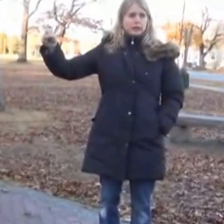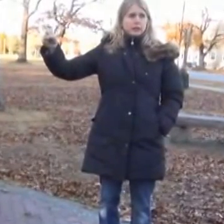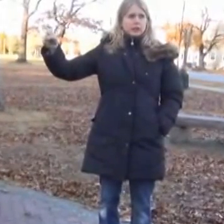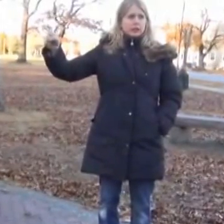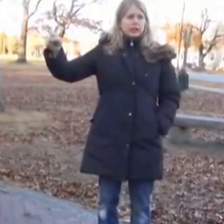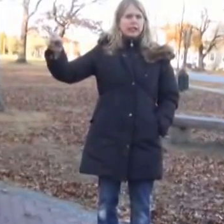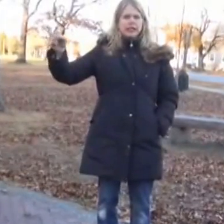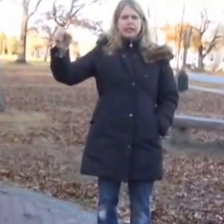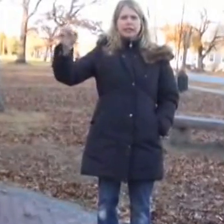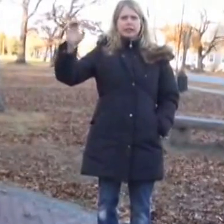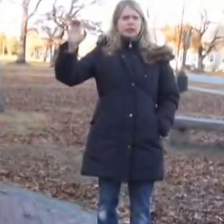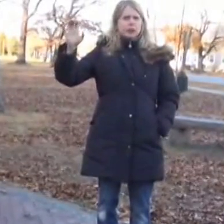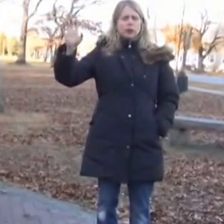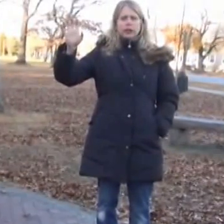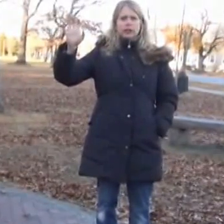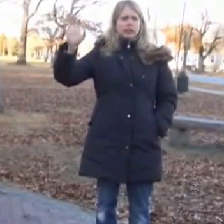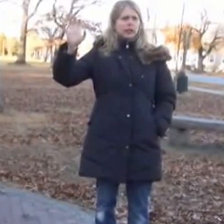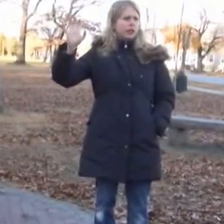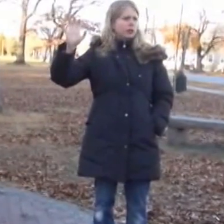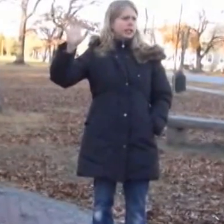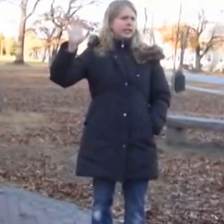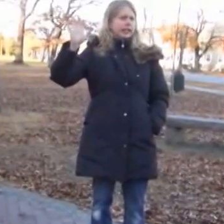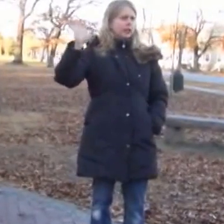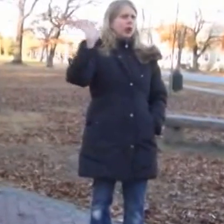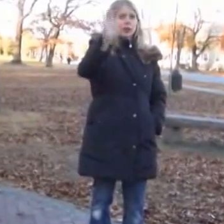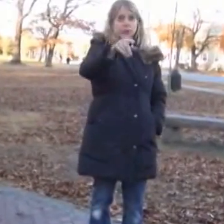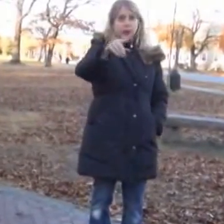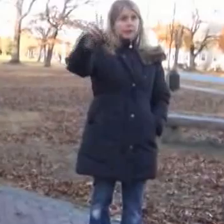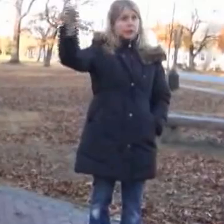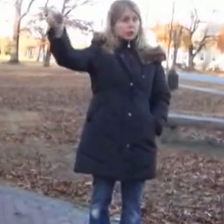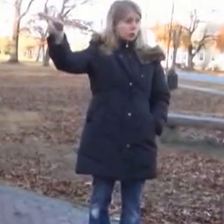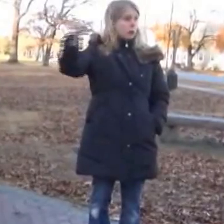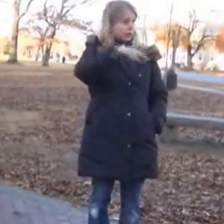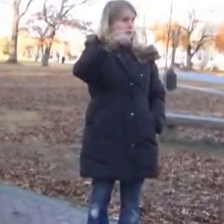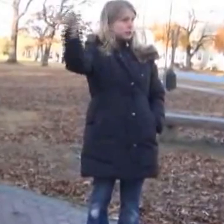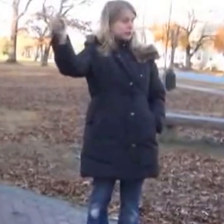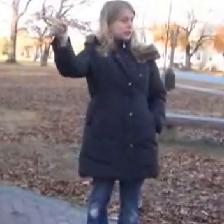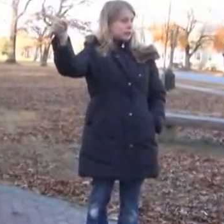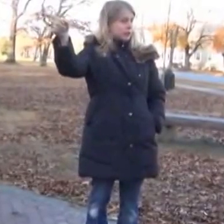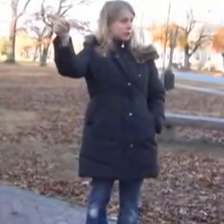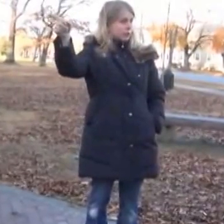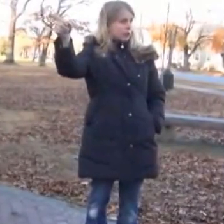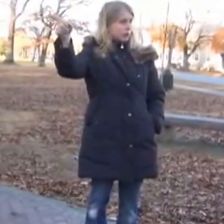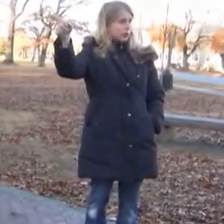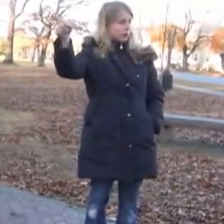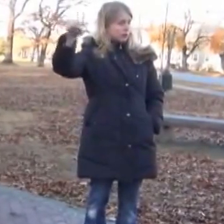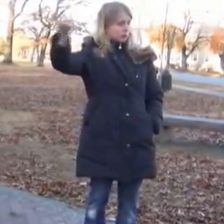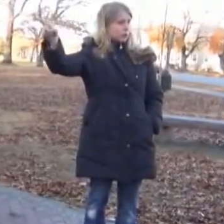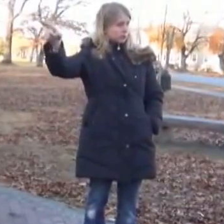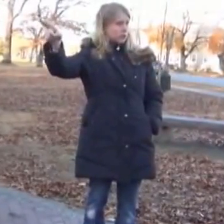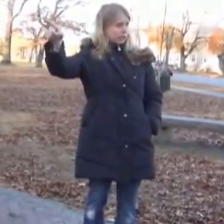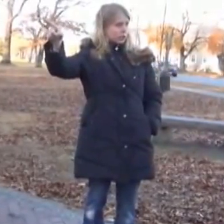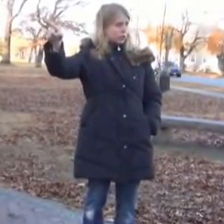And he had, this point, you know, dedicated all of his papers to UMass. You can see them. They're in our rare collection.